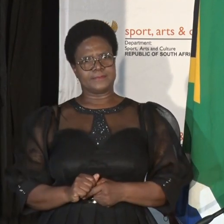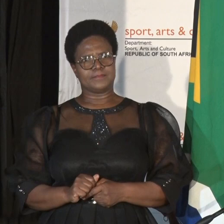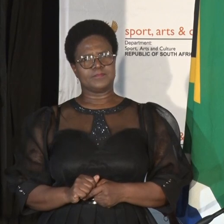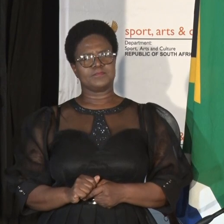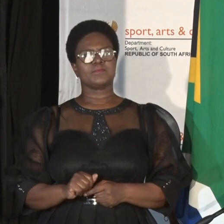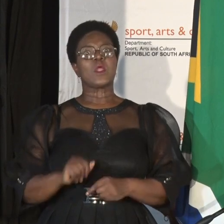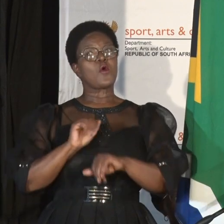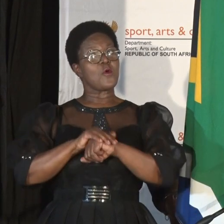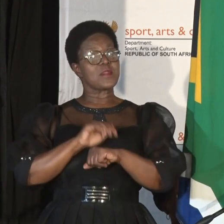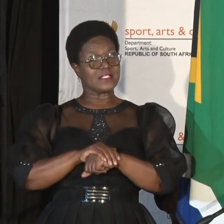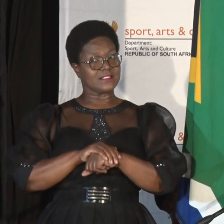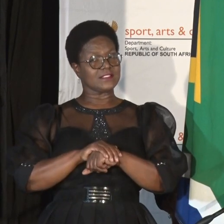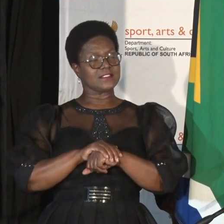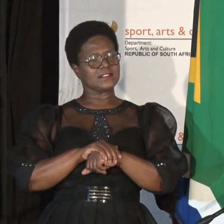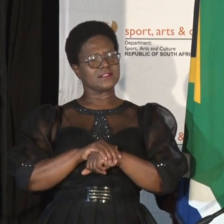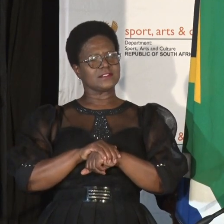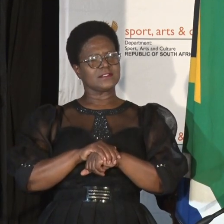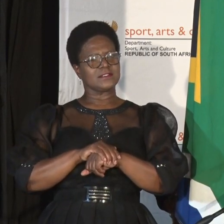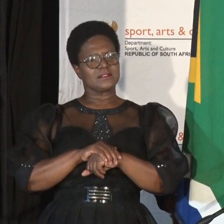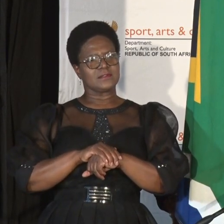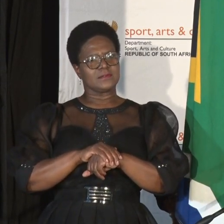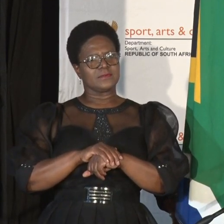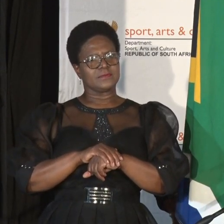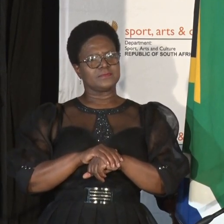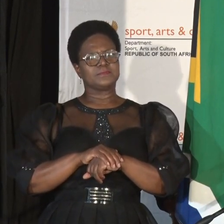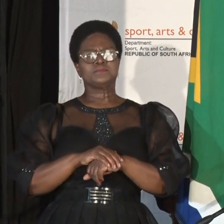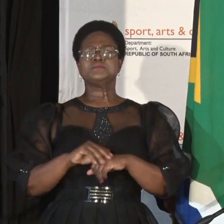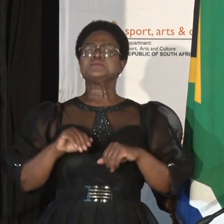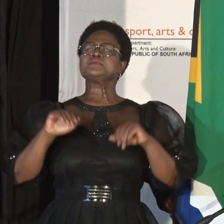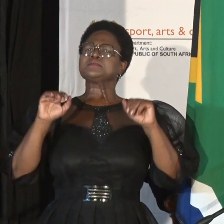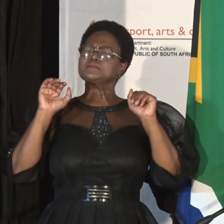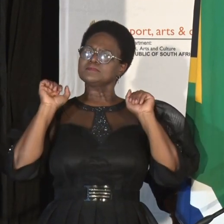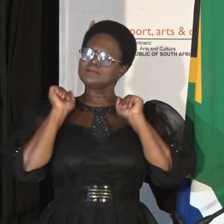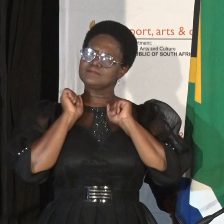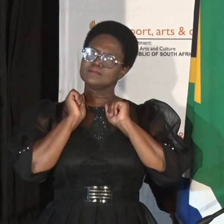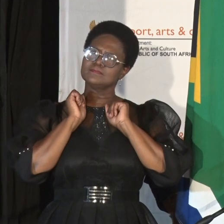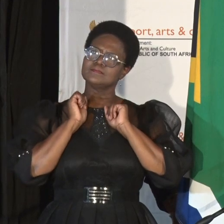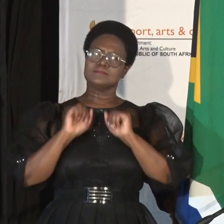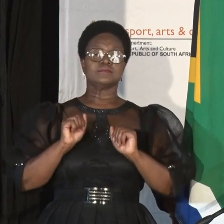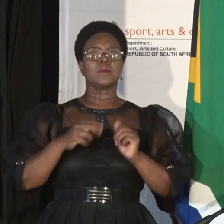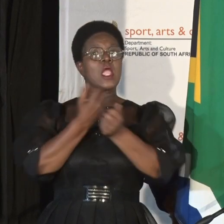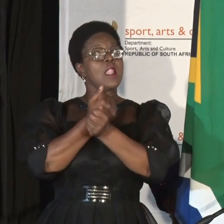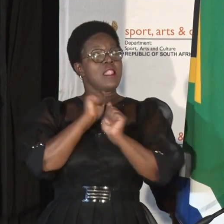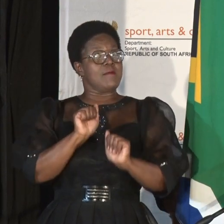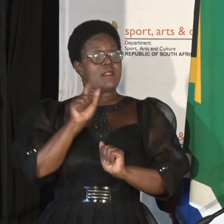comrades, you are right, it is difficult to wage a liberal struggle,